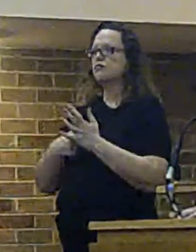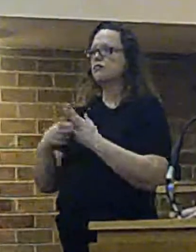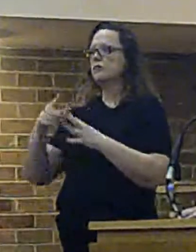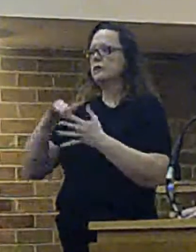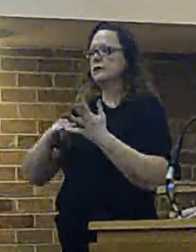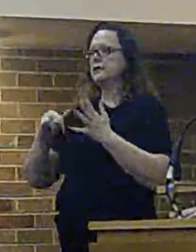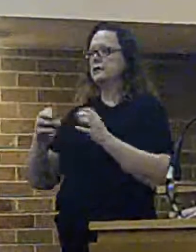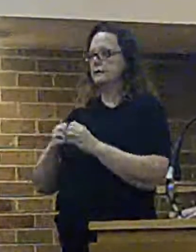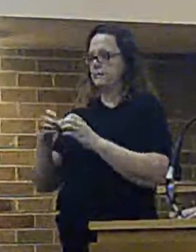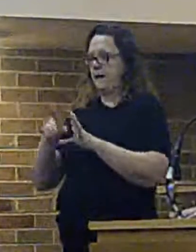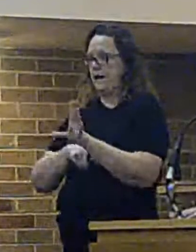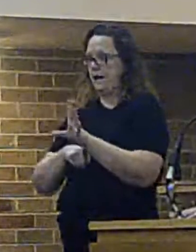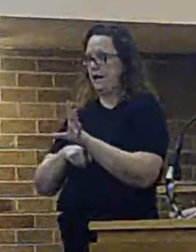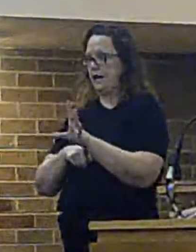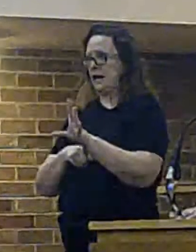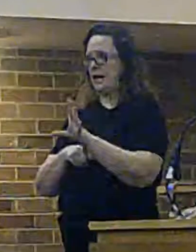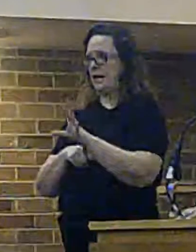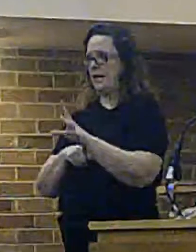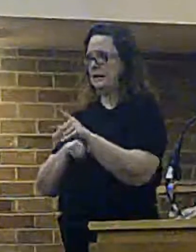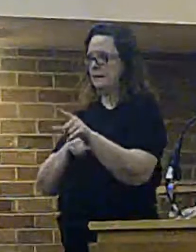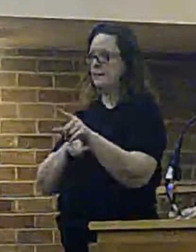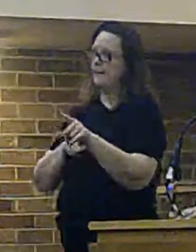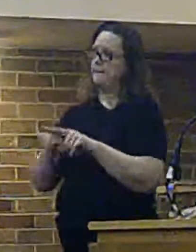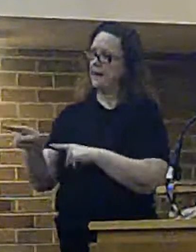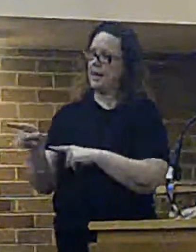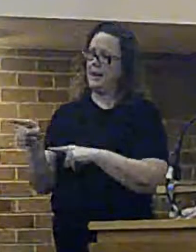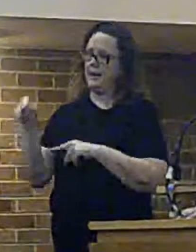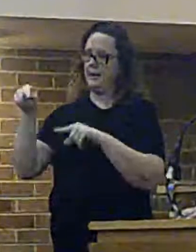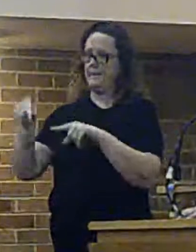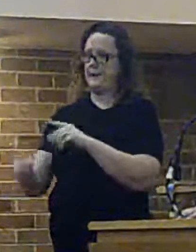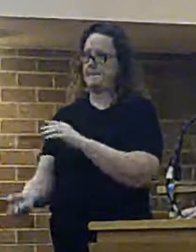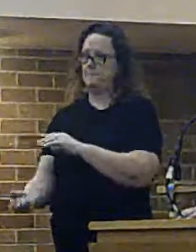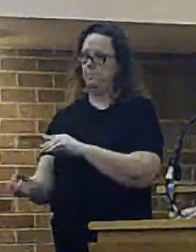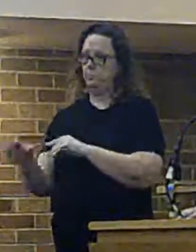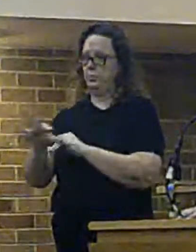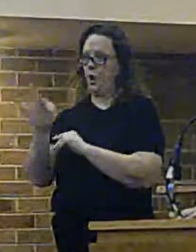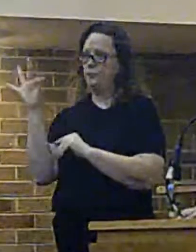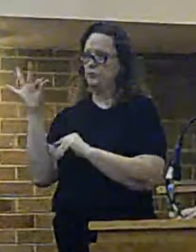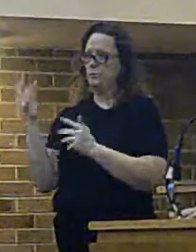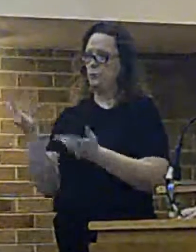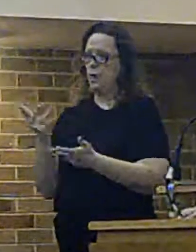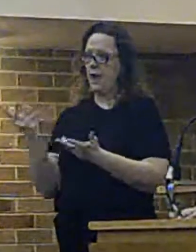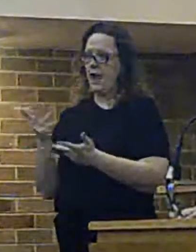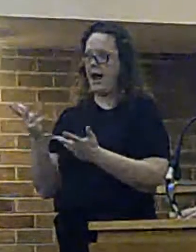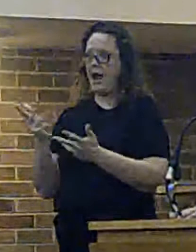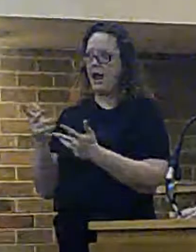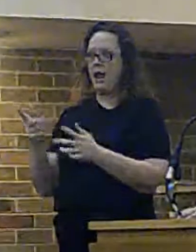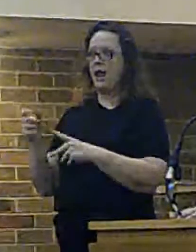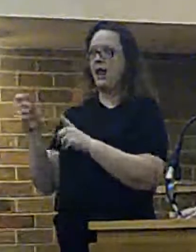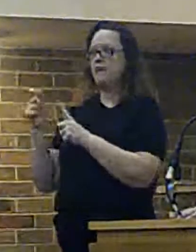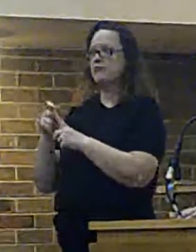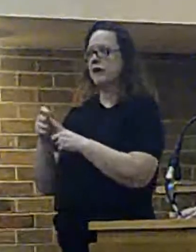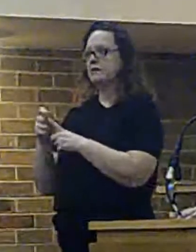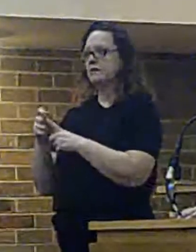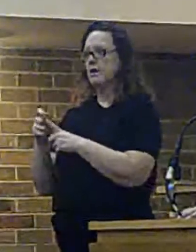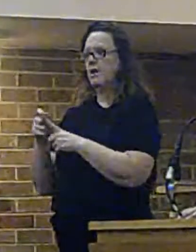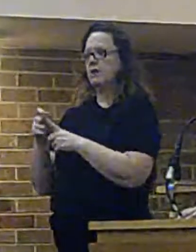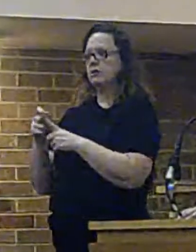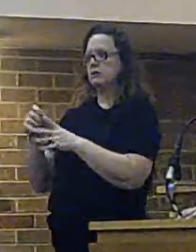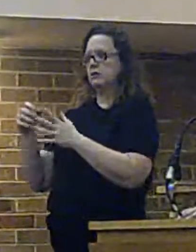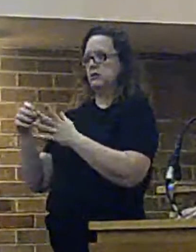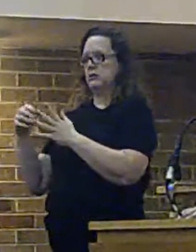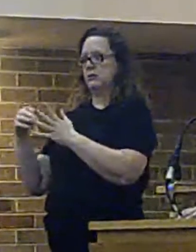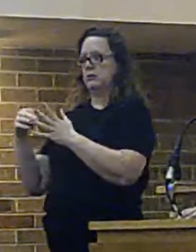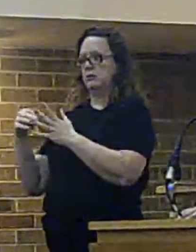Heighton and Weston, over in Knowsley, and that would be Prescott, would be the optimum location. For those of you who know Prescott, that is by, there's a big